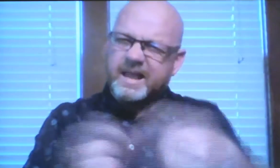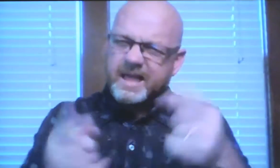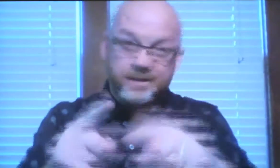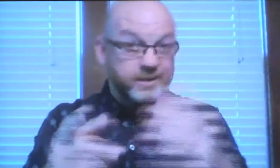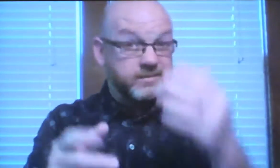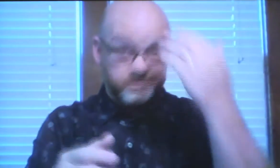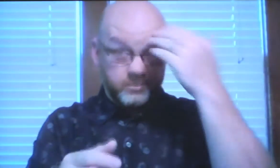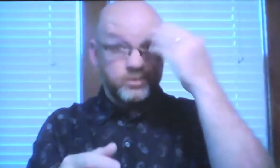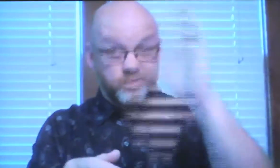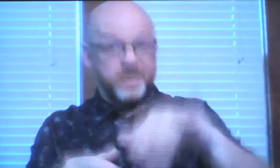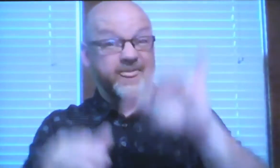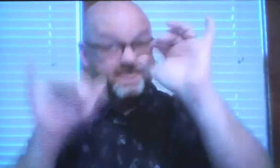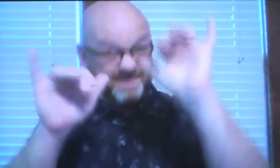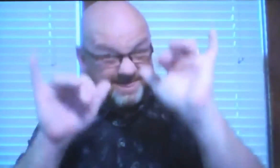How did that come about?